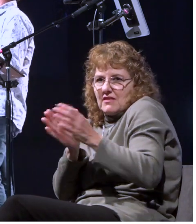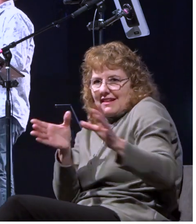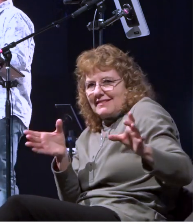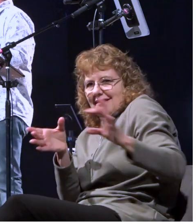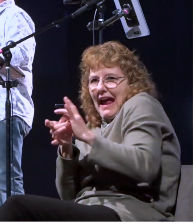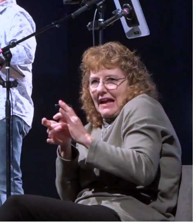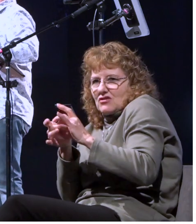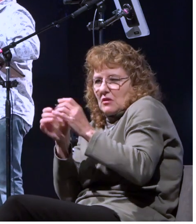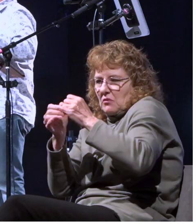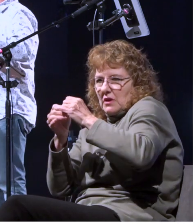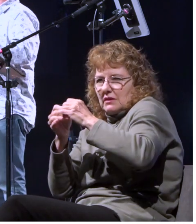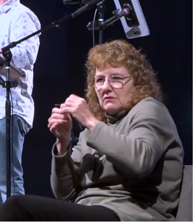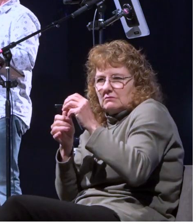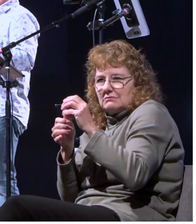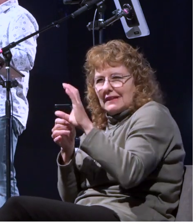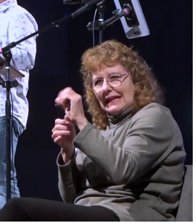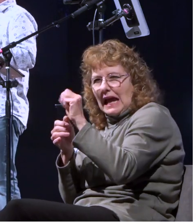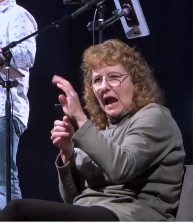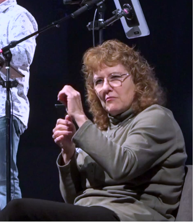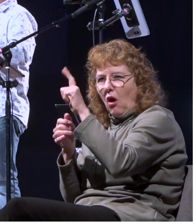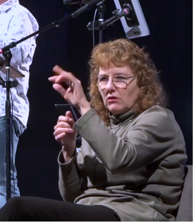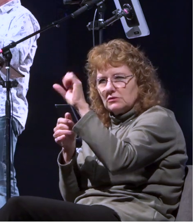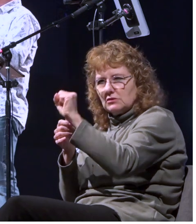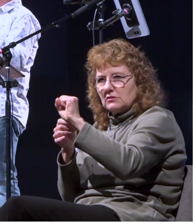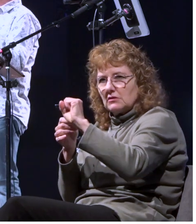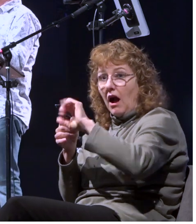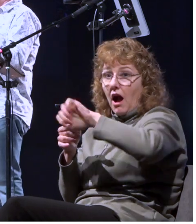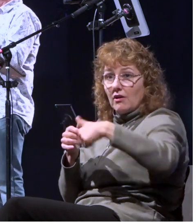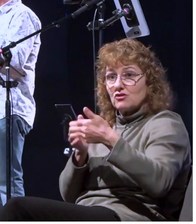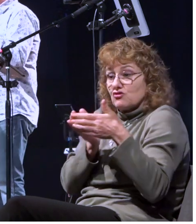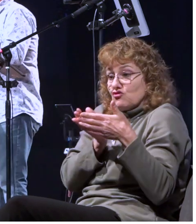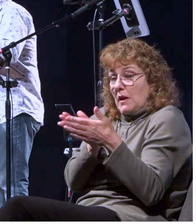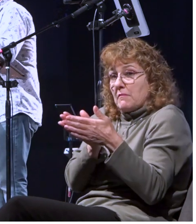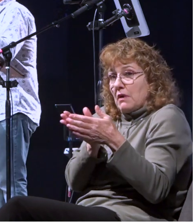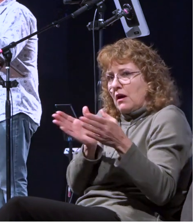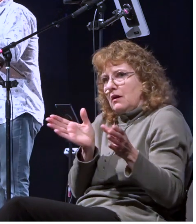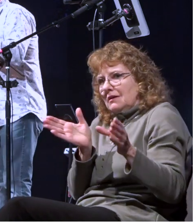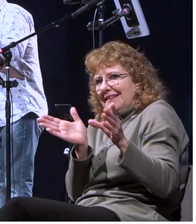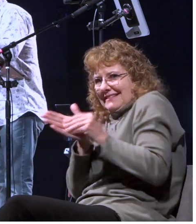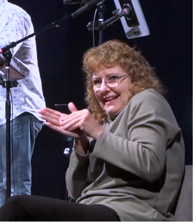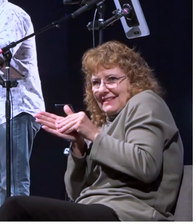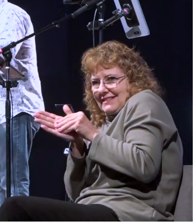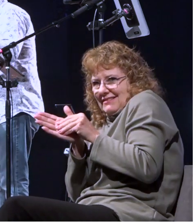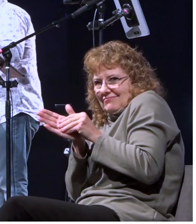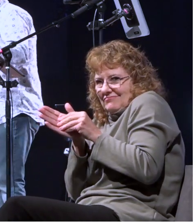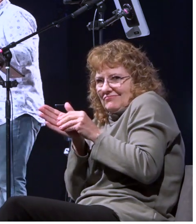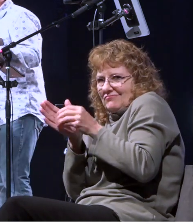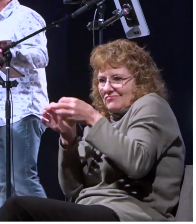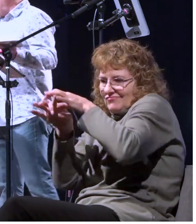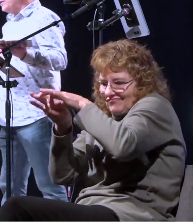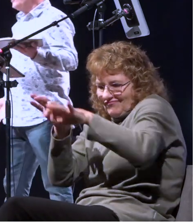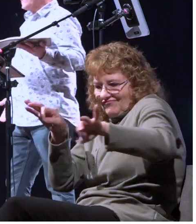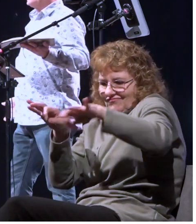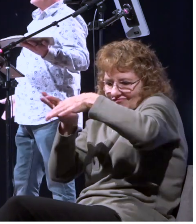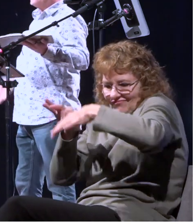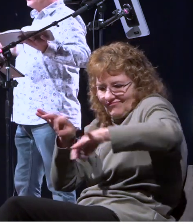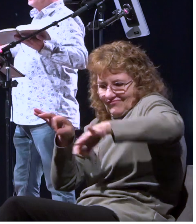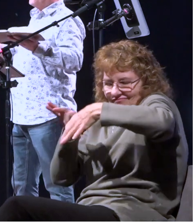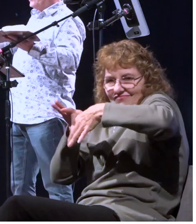ship this is called frapping the ship where you actually run cables off the bow and then you take it to the stern